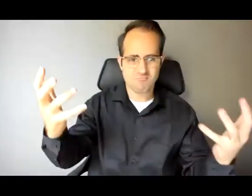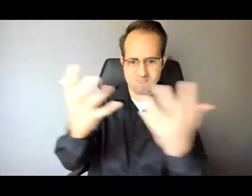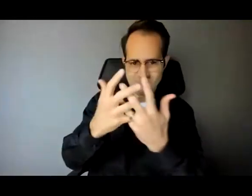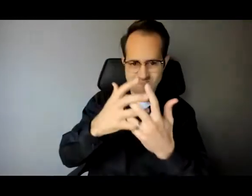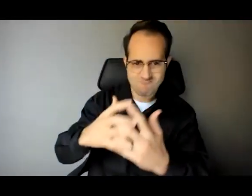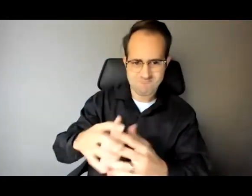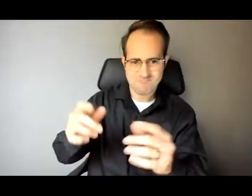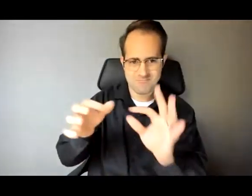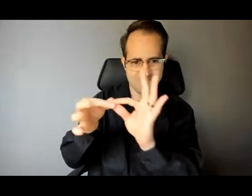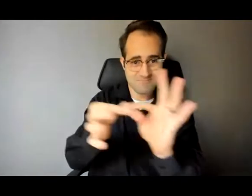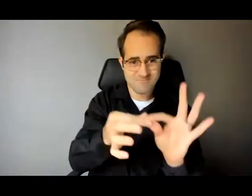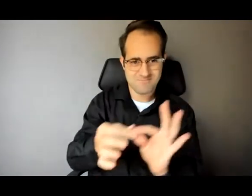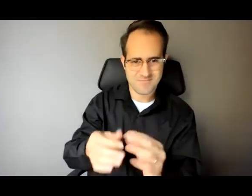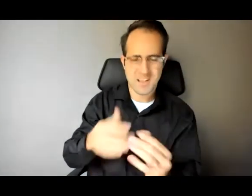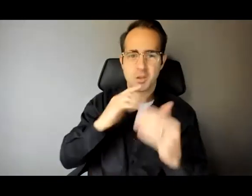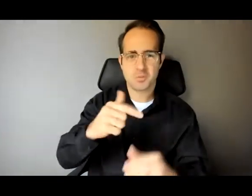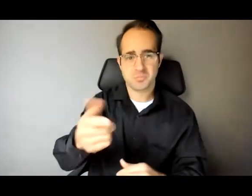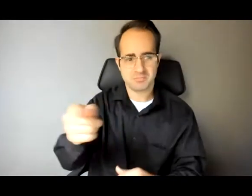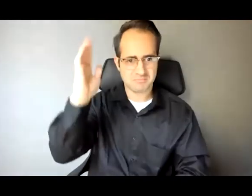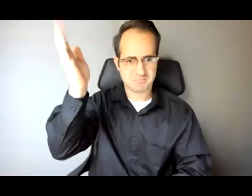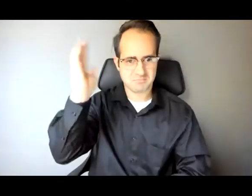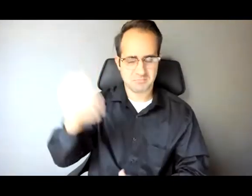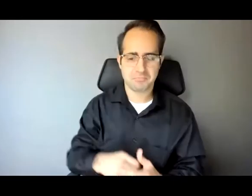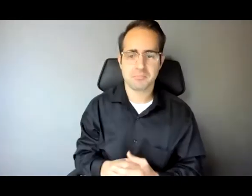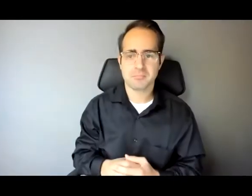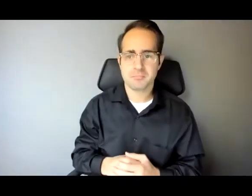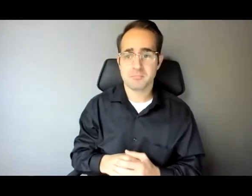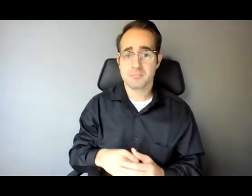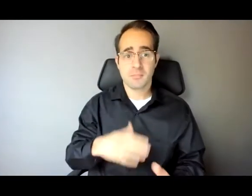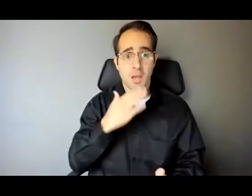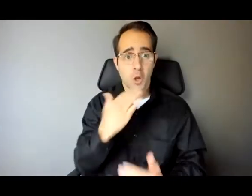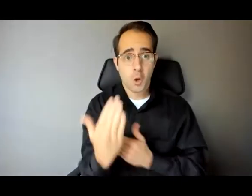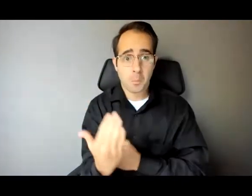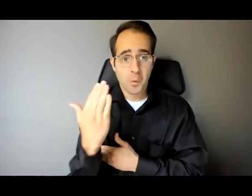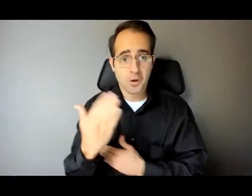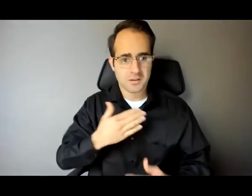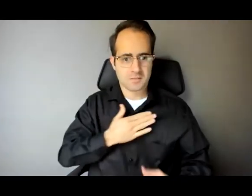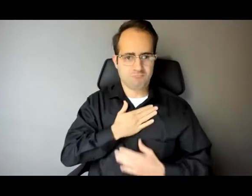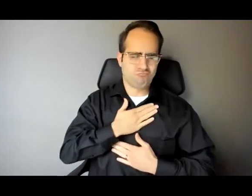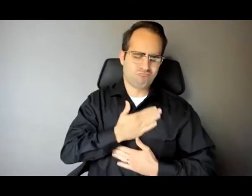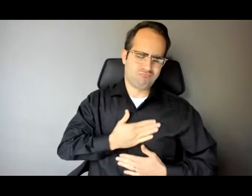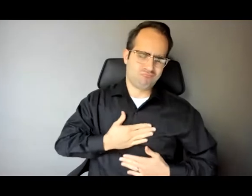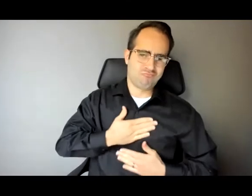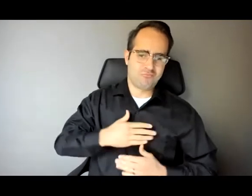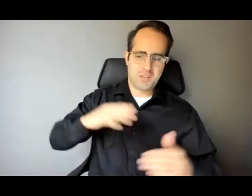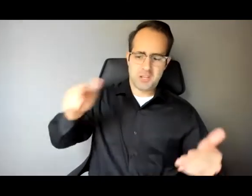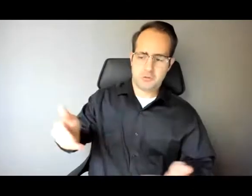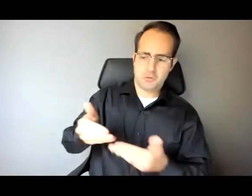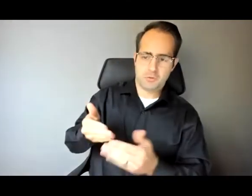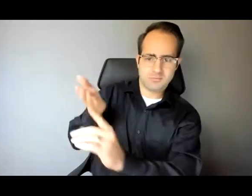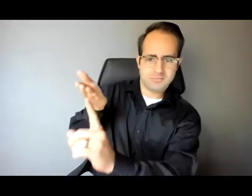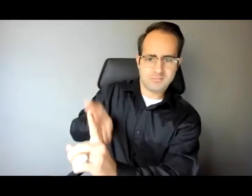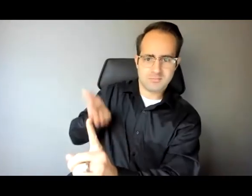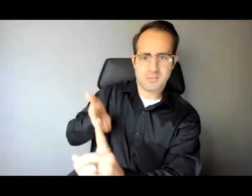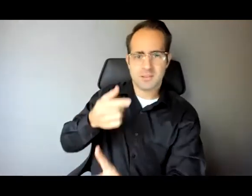you. Good morning. It is my pleasure to introduce you to Glenn E. Martin, our